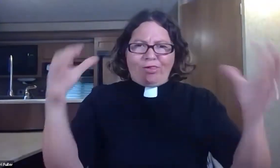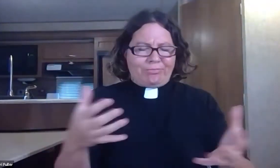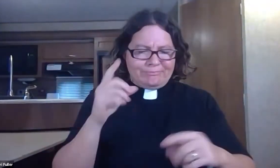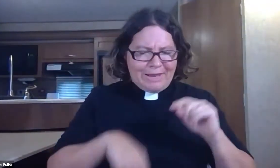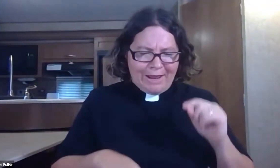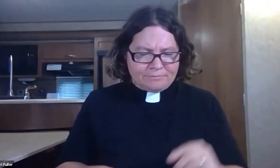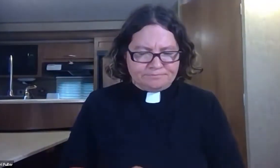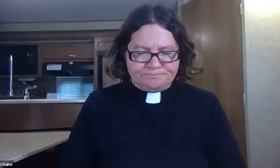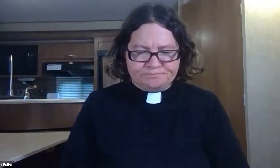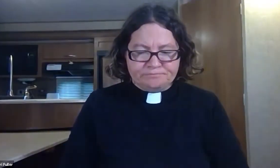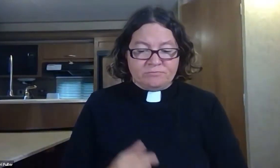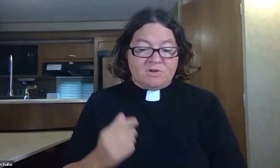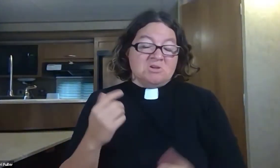God knows what's best for us.